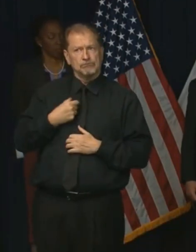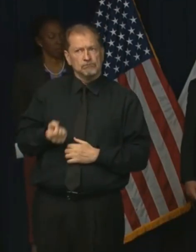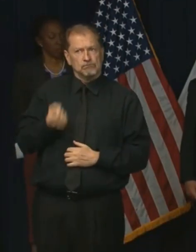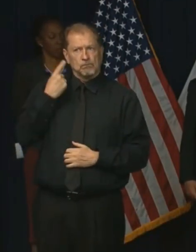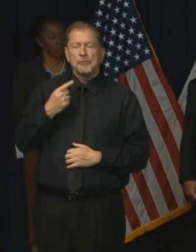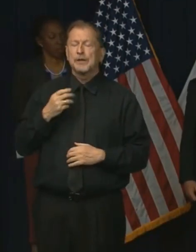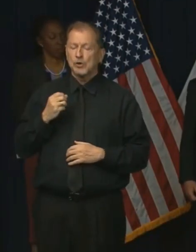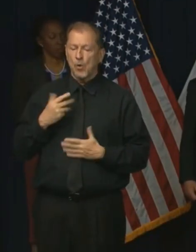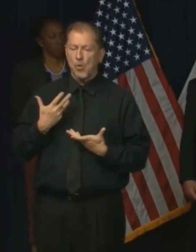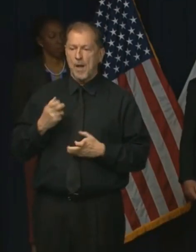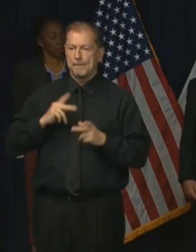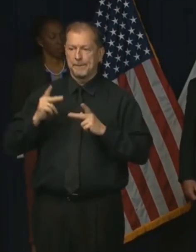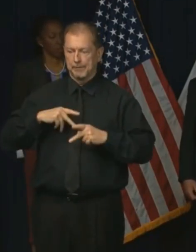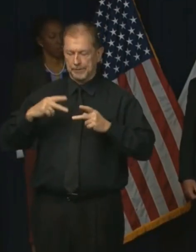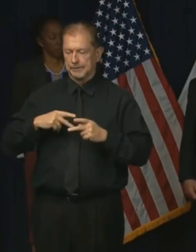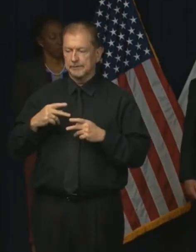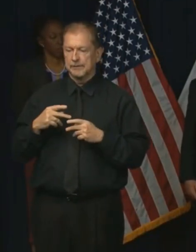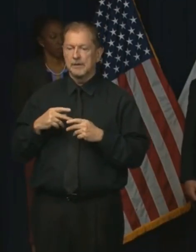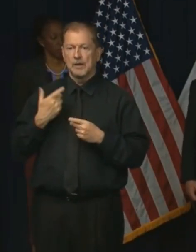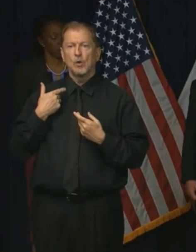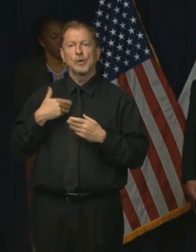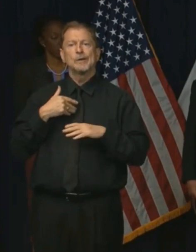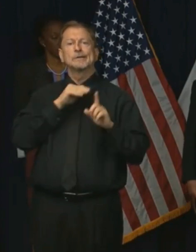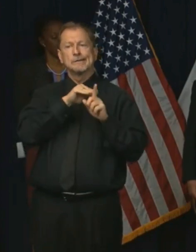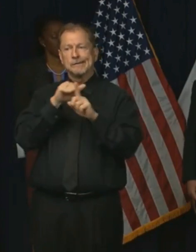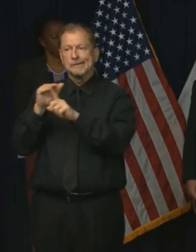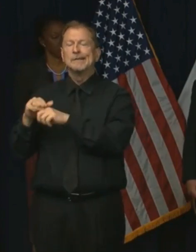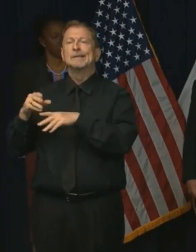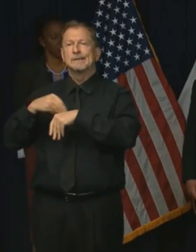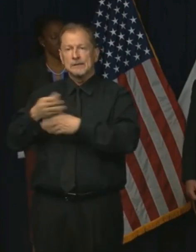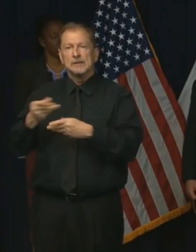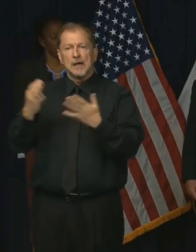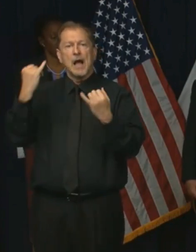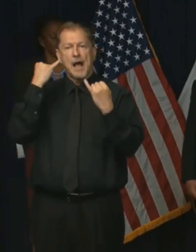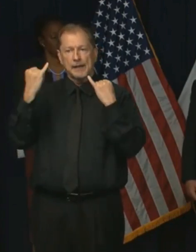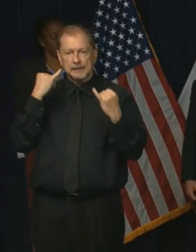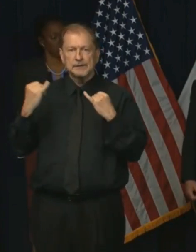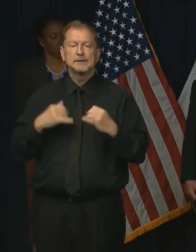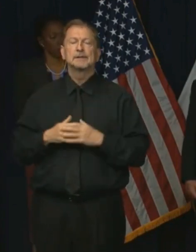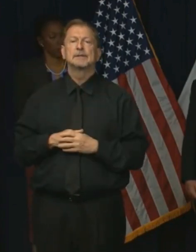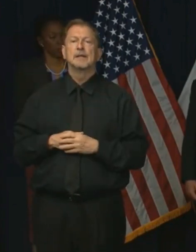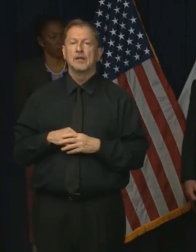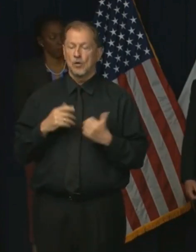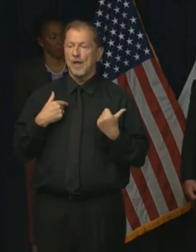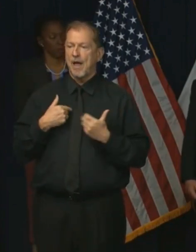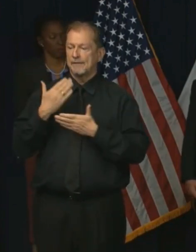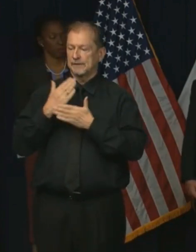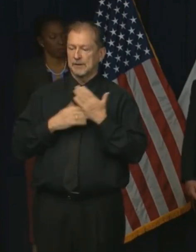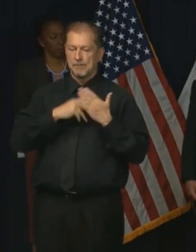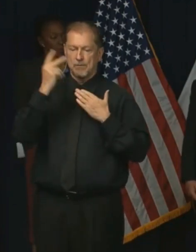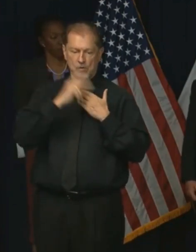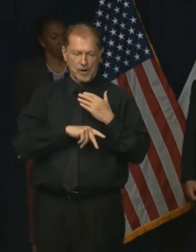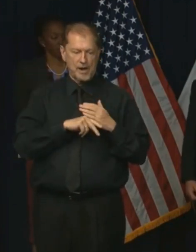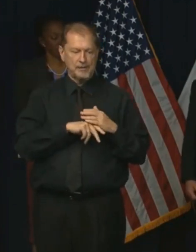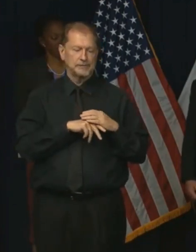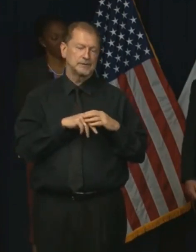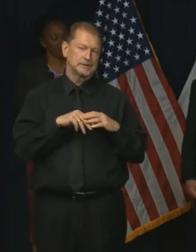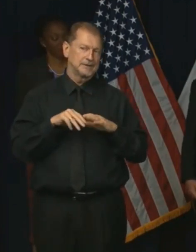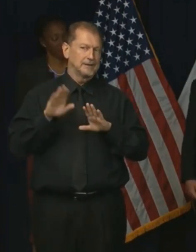we're going to keep messaging to folks to give them things. We're going to be bringing a couple of things online. That's a little tease